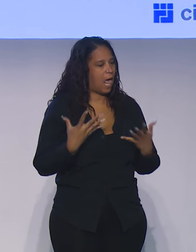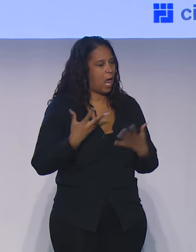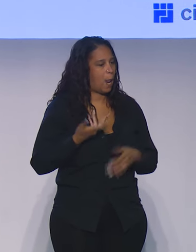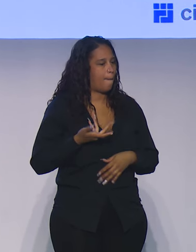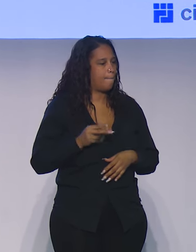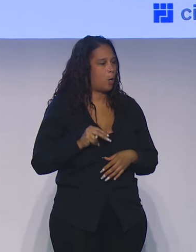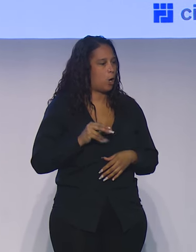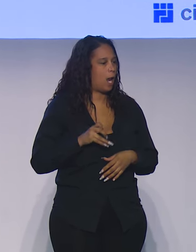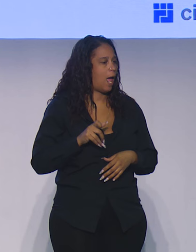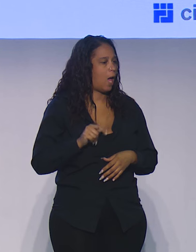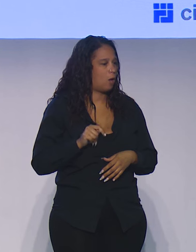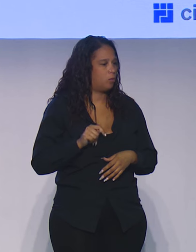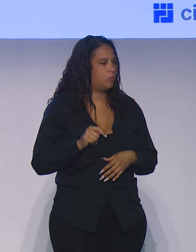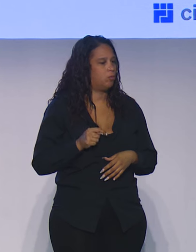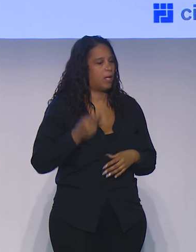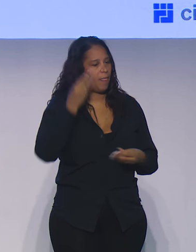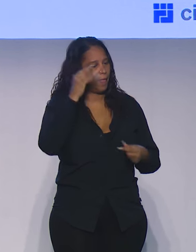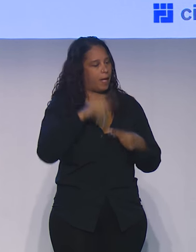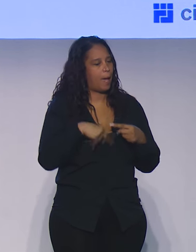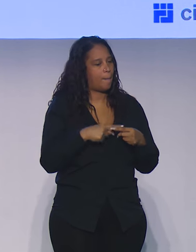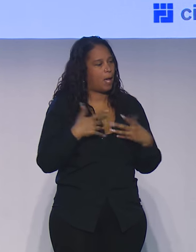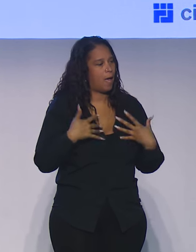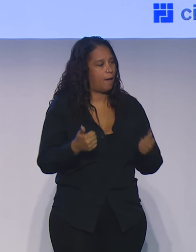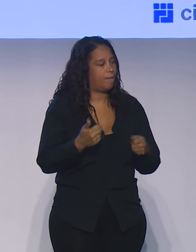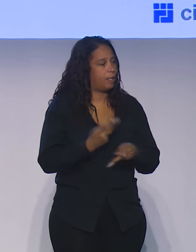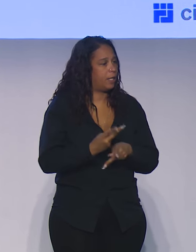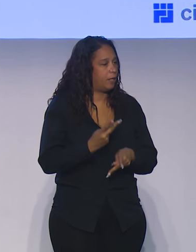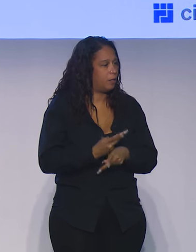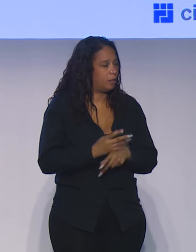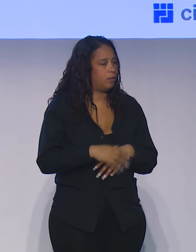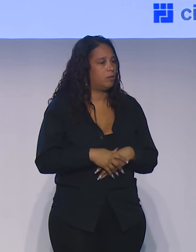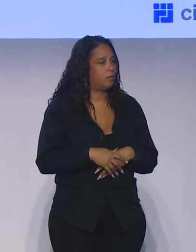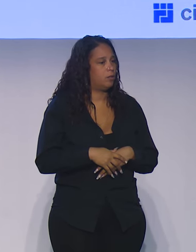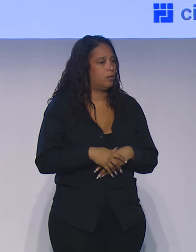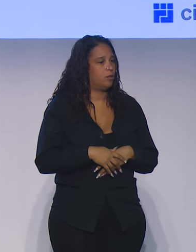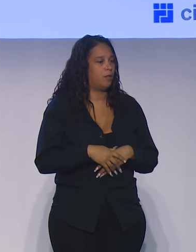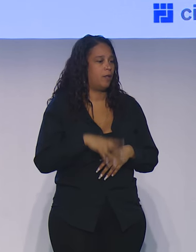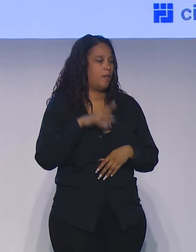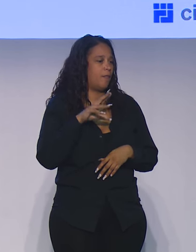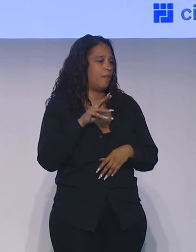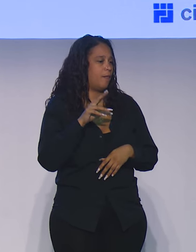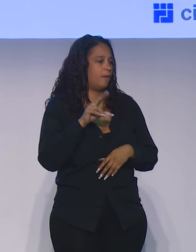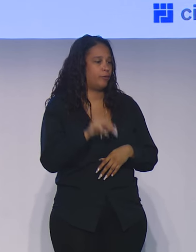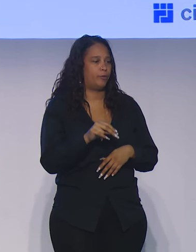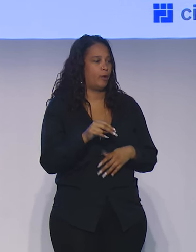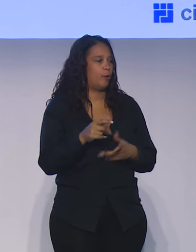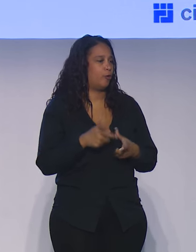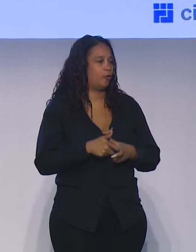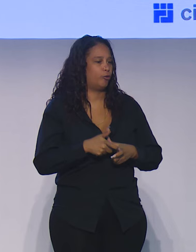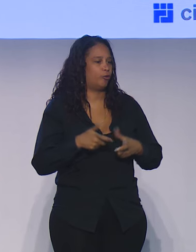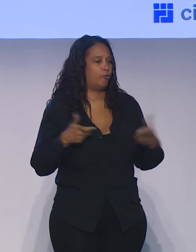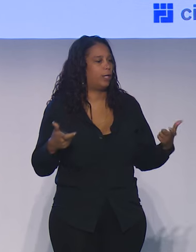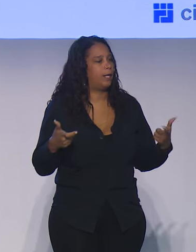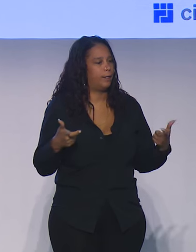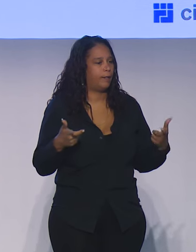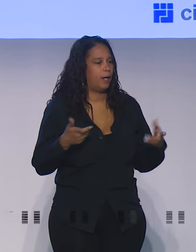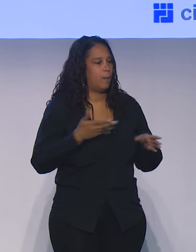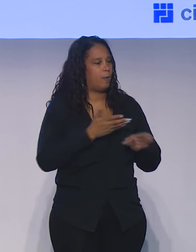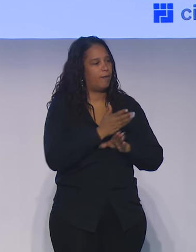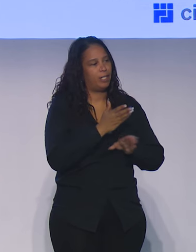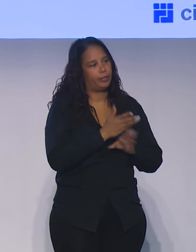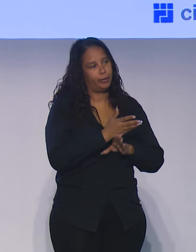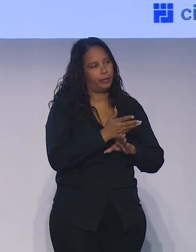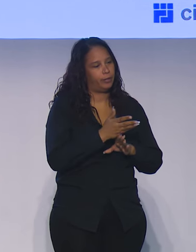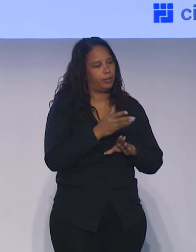that pervades thinking about healthcare. There's no greater calling and no greater profession than to be in service